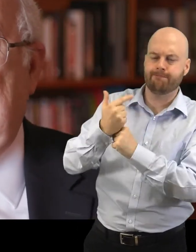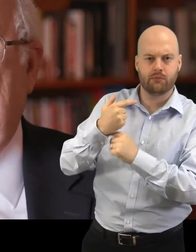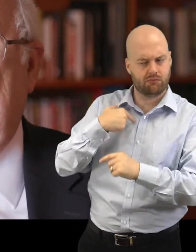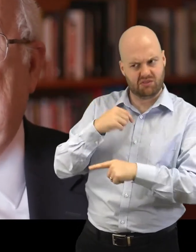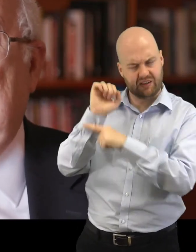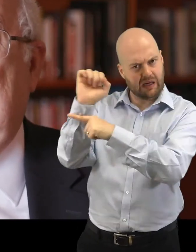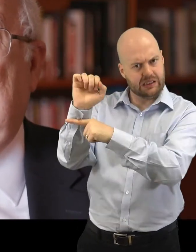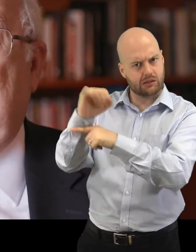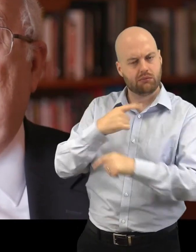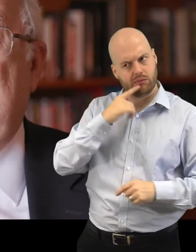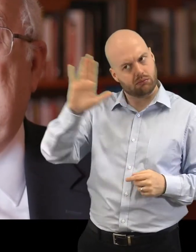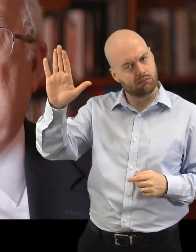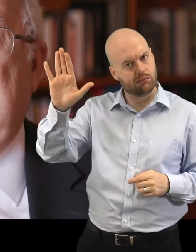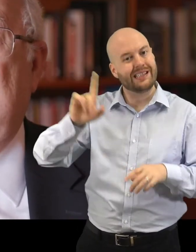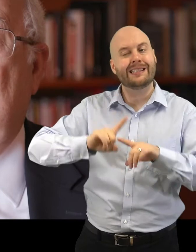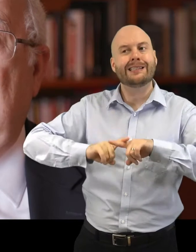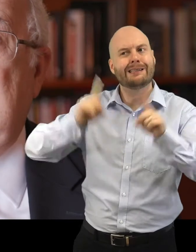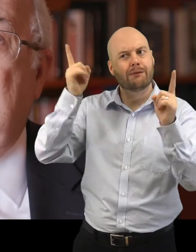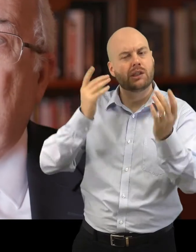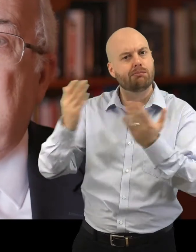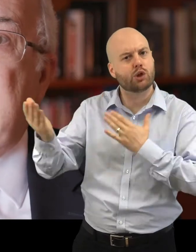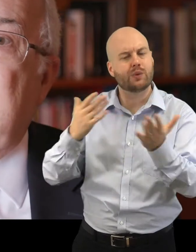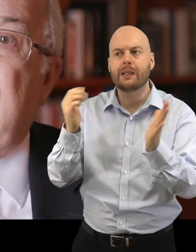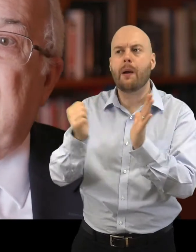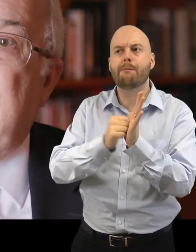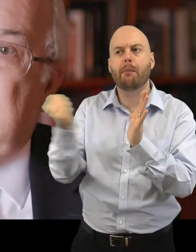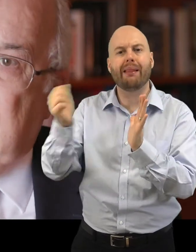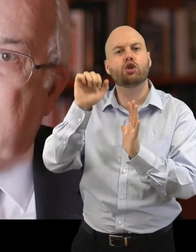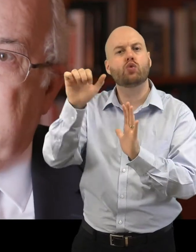publishing and circulating a book and having it in the library.